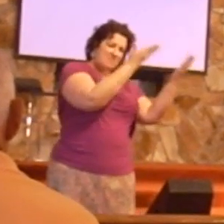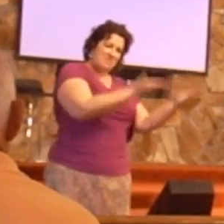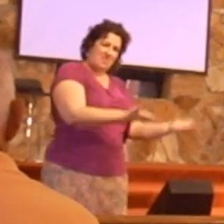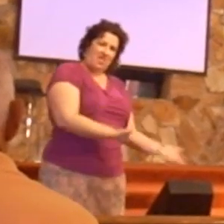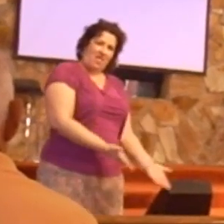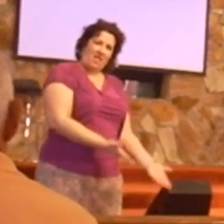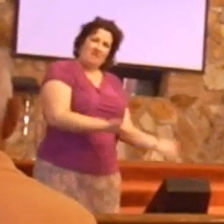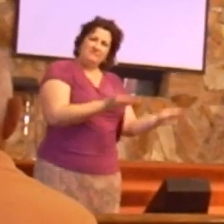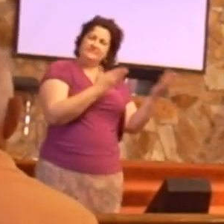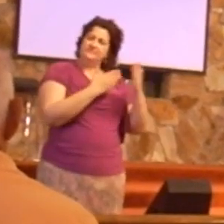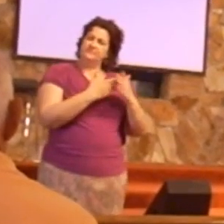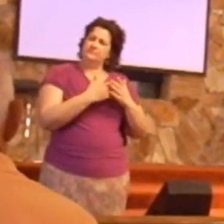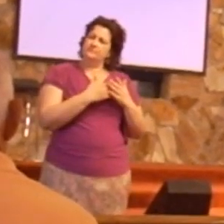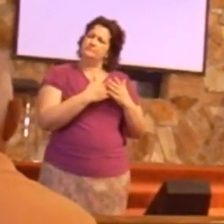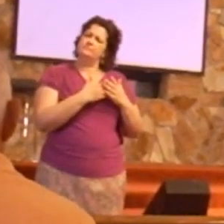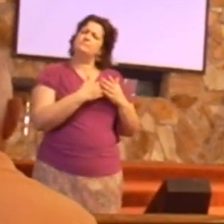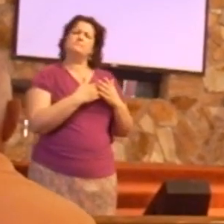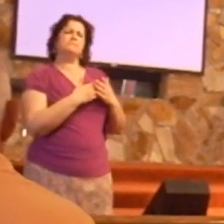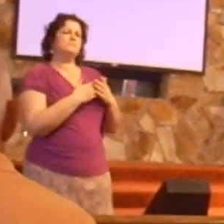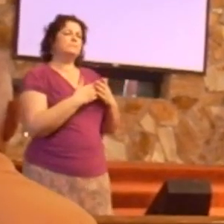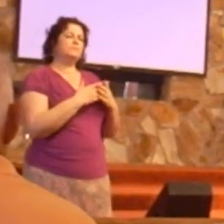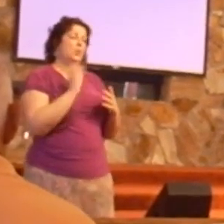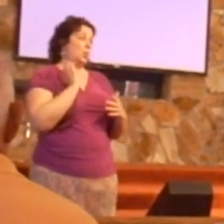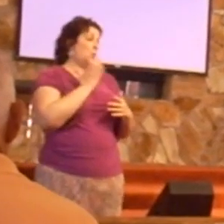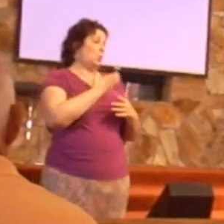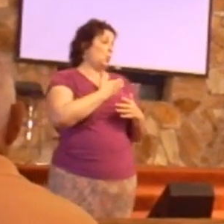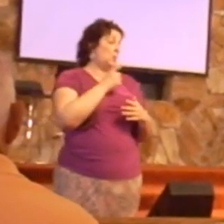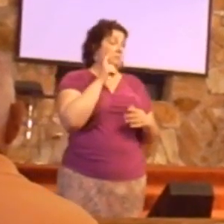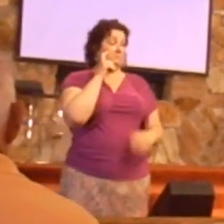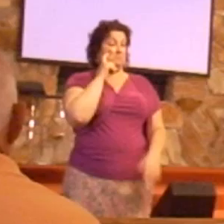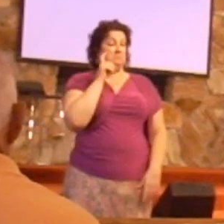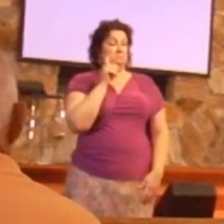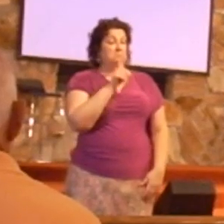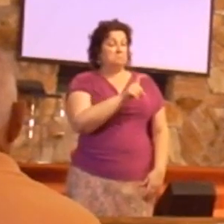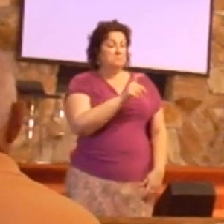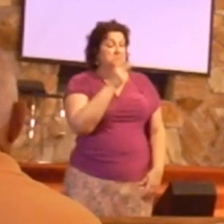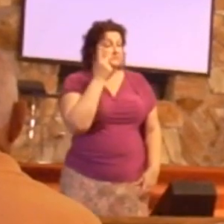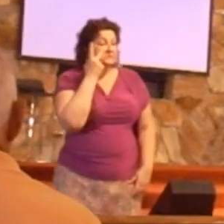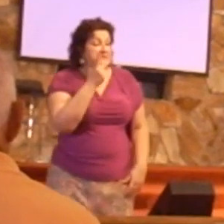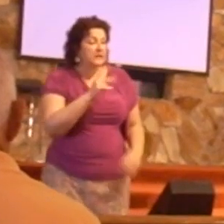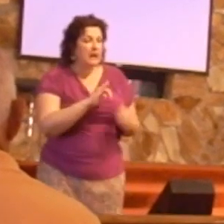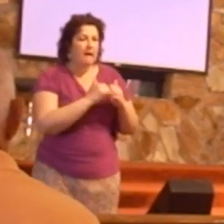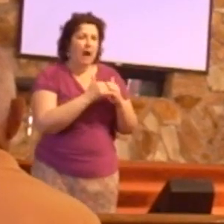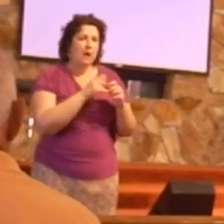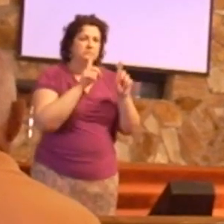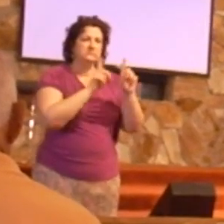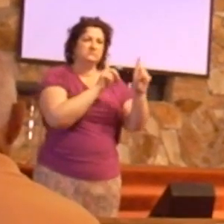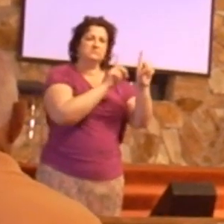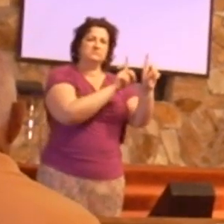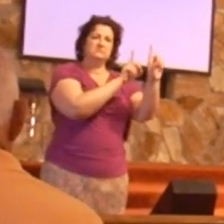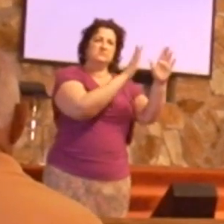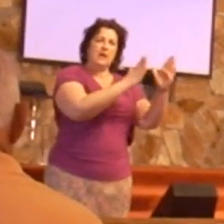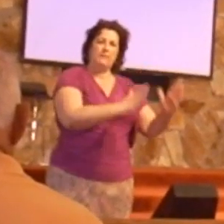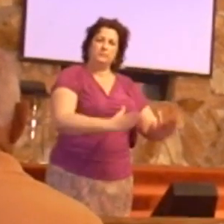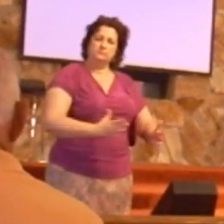We've been discovering what this means to go and make disciples. And we talked about, what is a disciple?